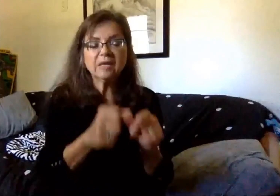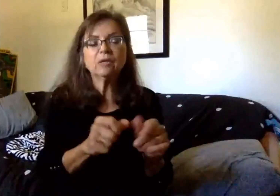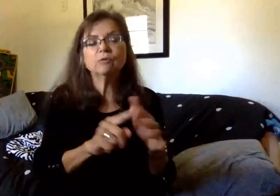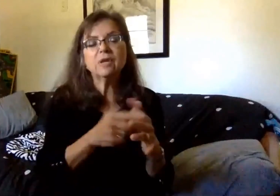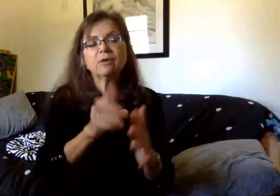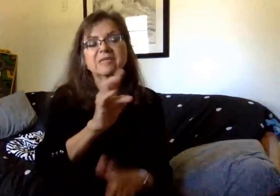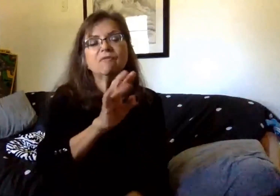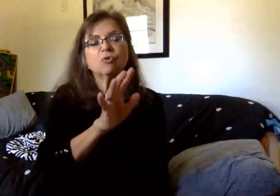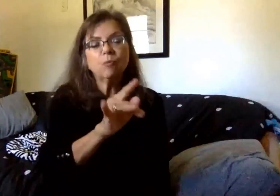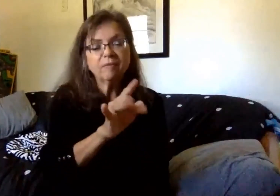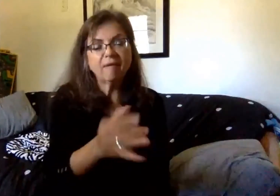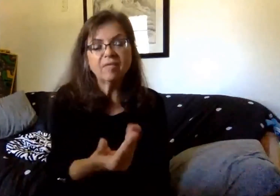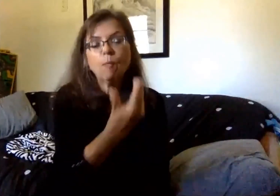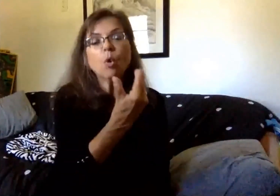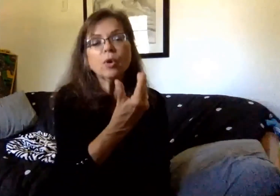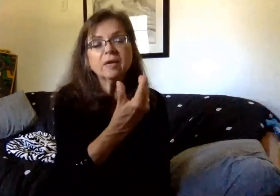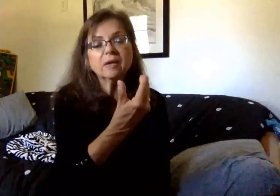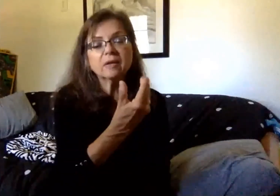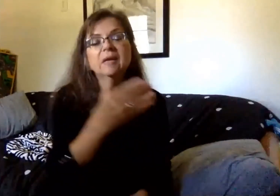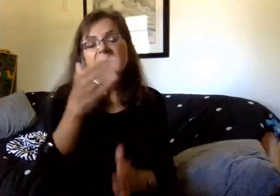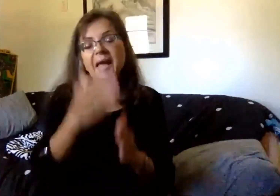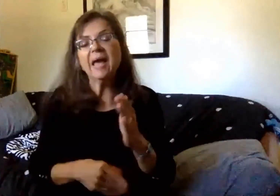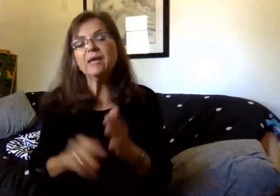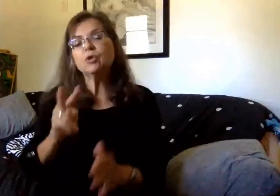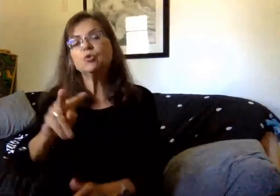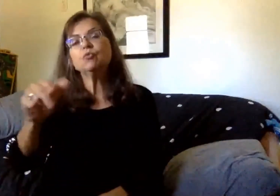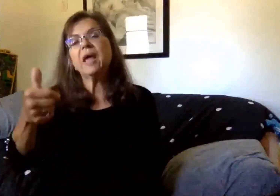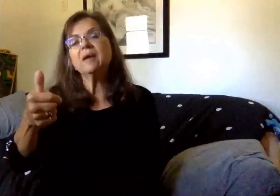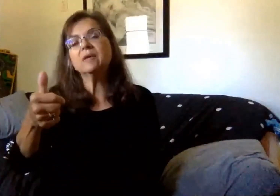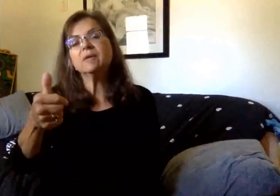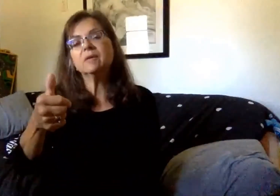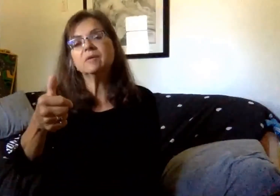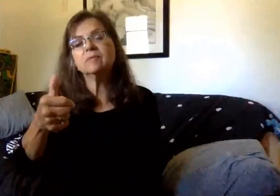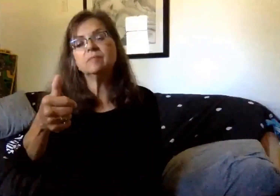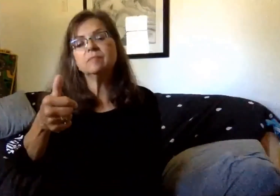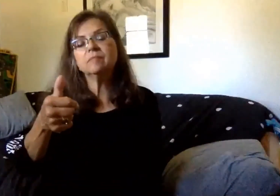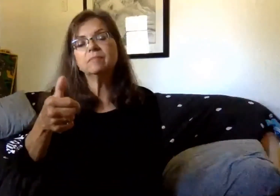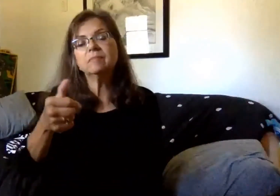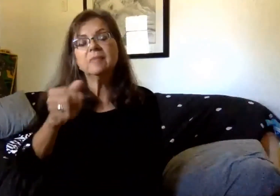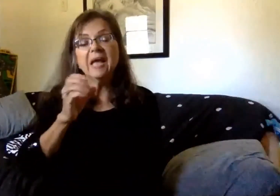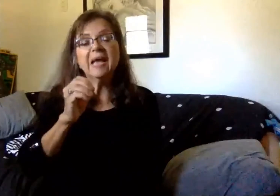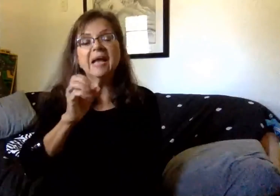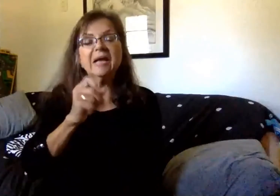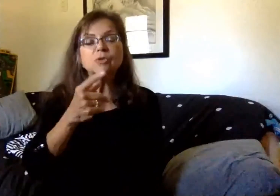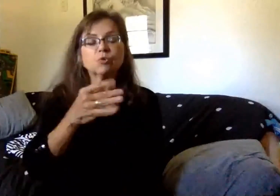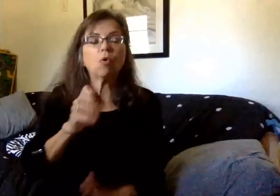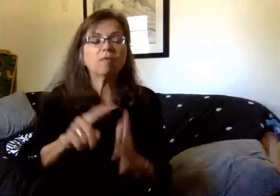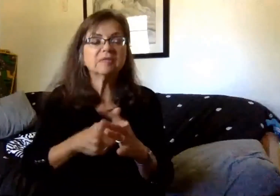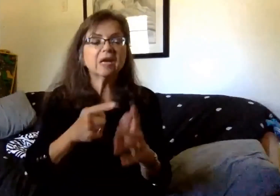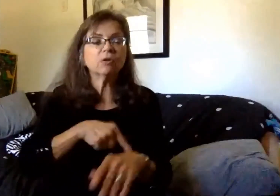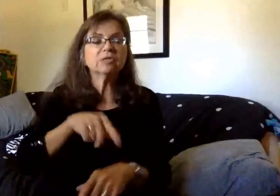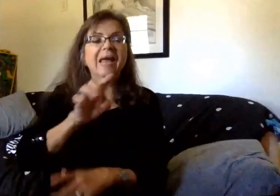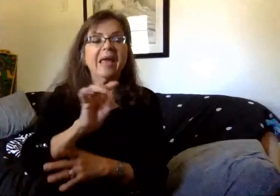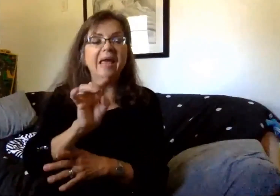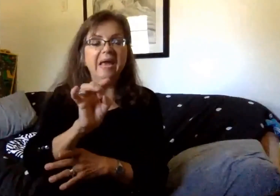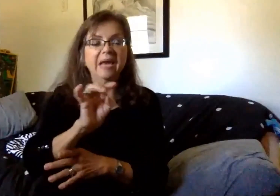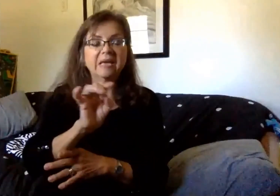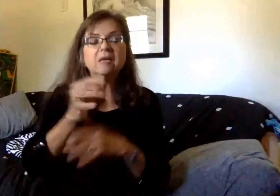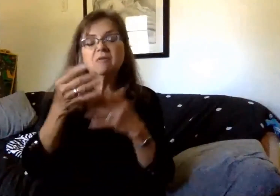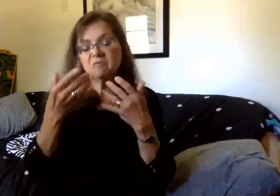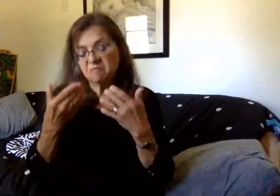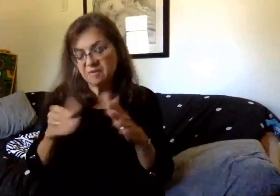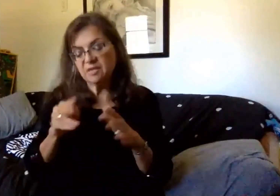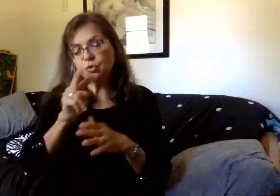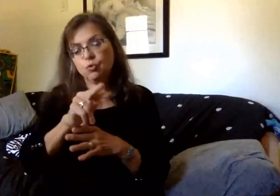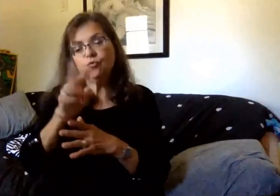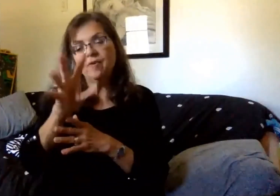7.25 in the morning and end at 2.10 in the afternoon. Cosgroves Day will begin at 8 a.m. and conclude at